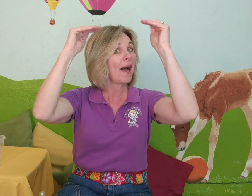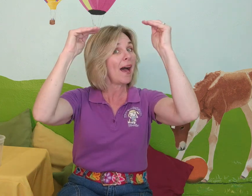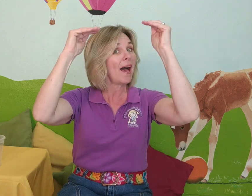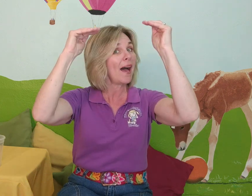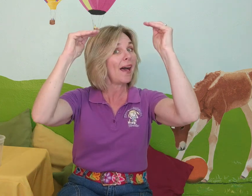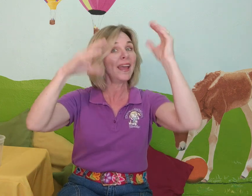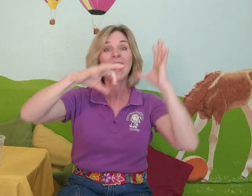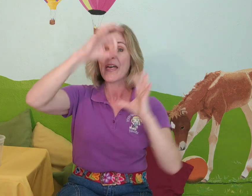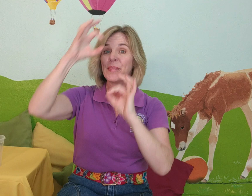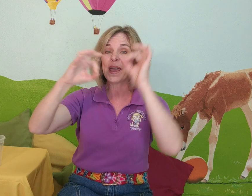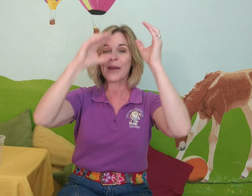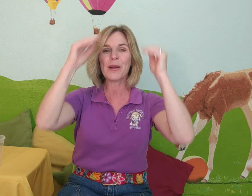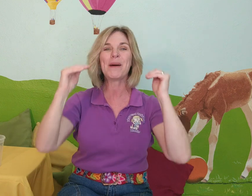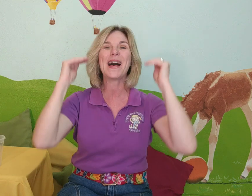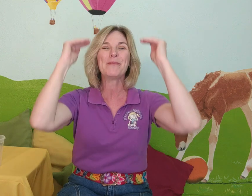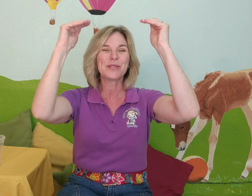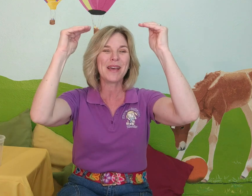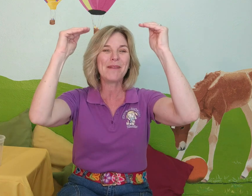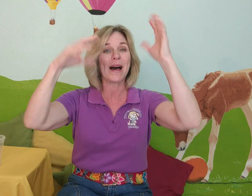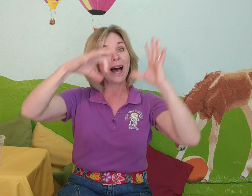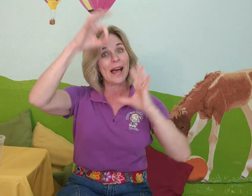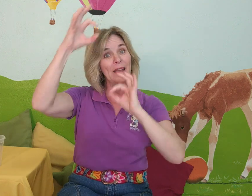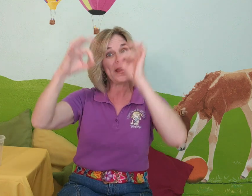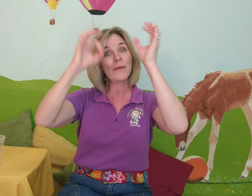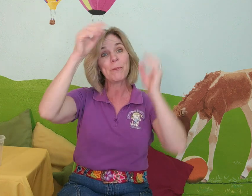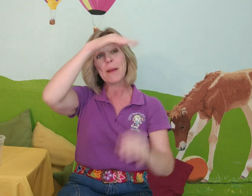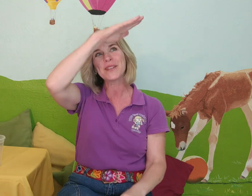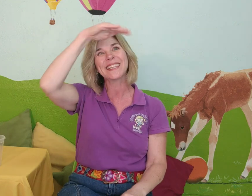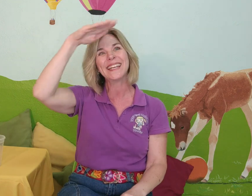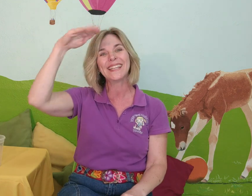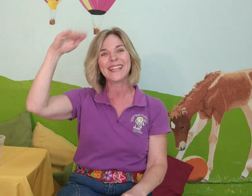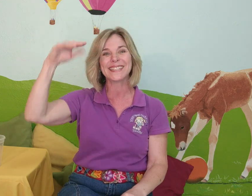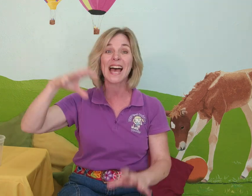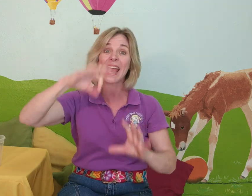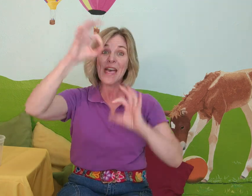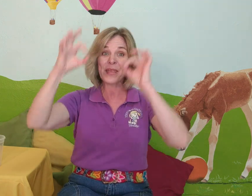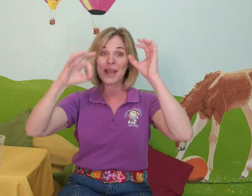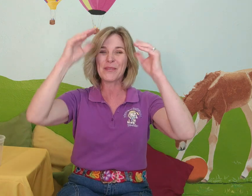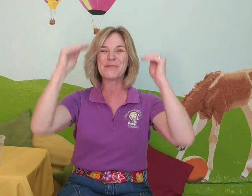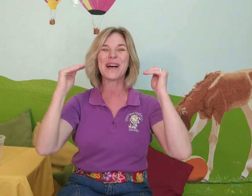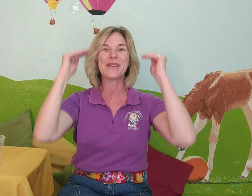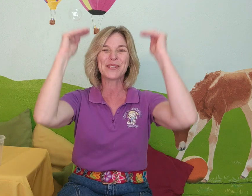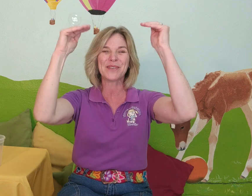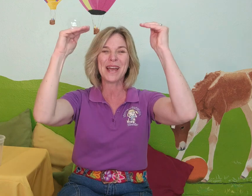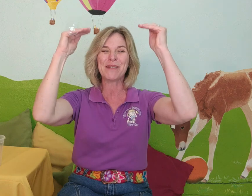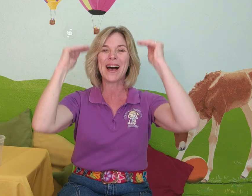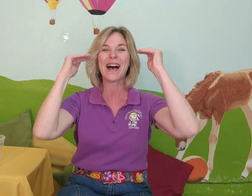high. There are bubbles way up high, there are bubbles in the sky. There are bubbles way up high,